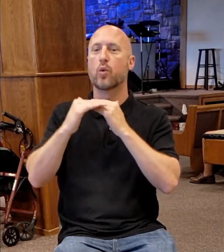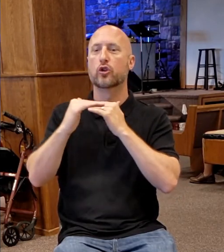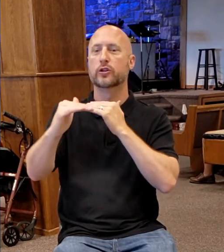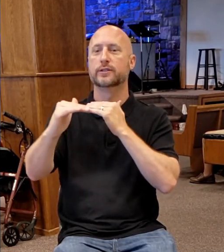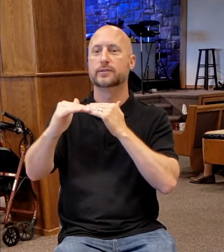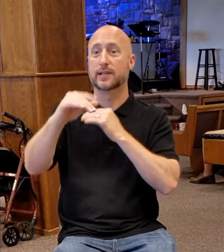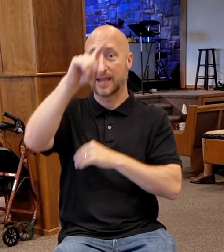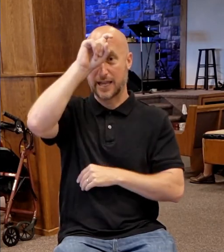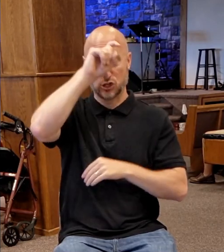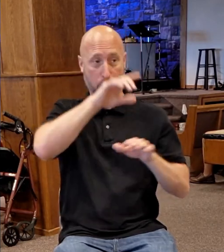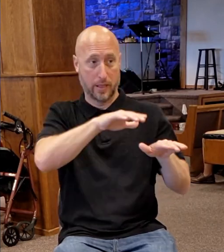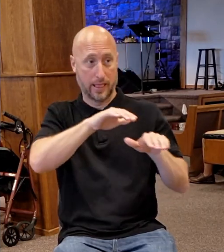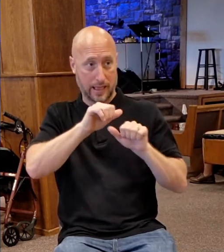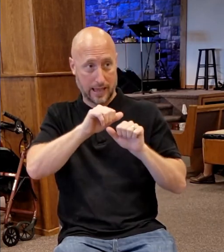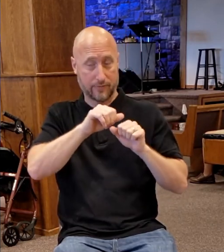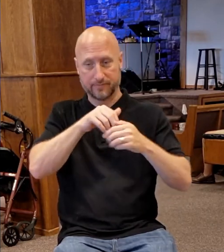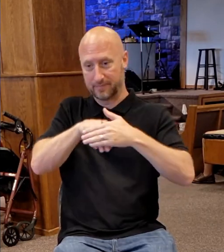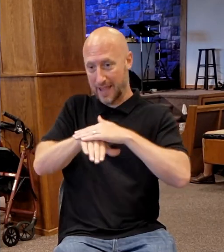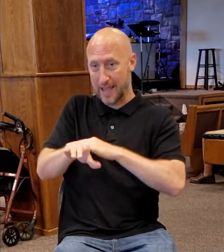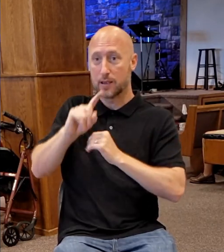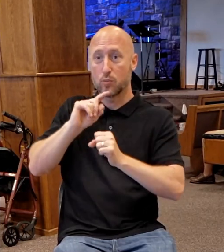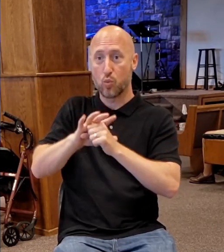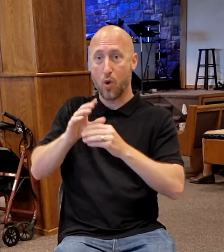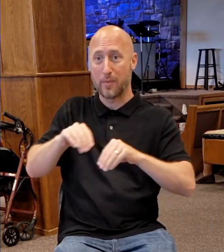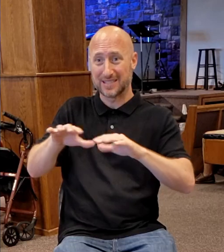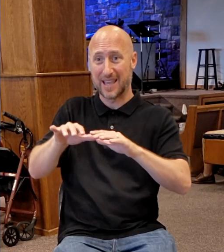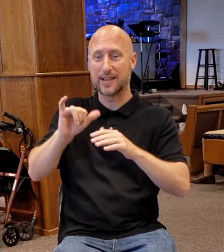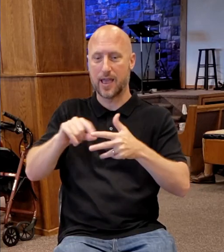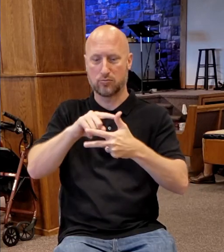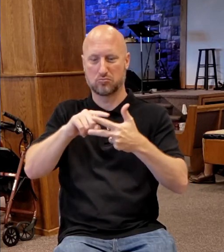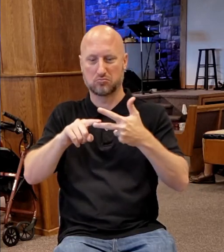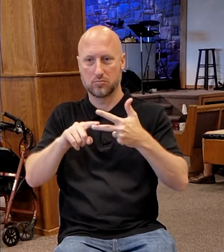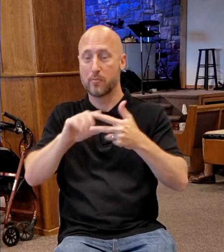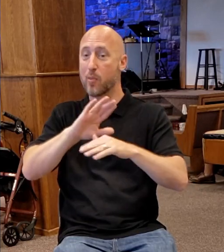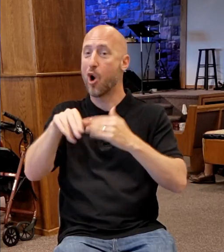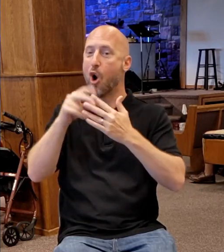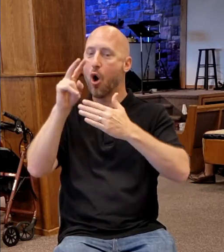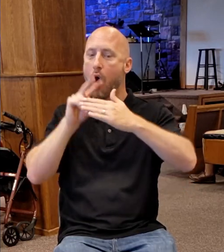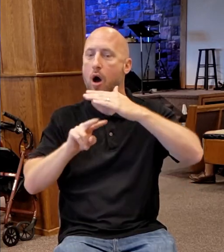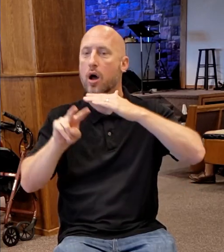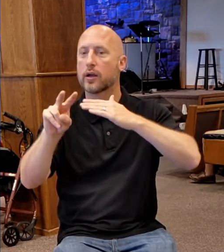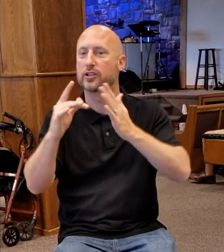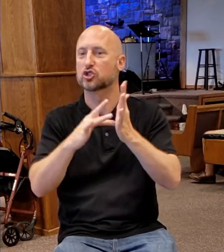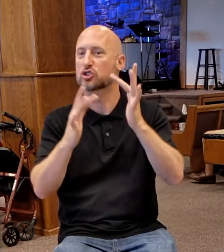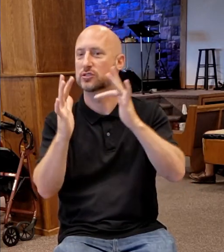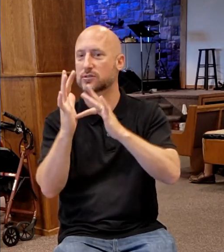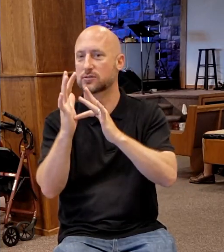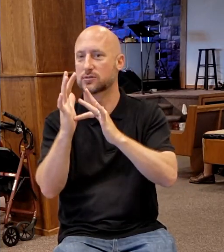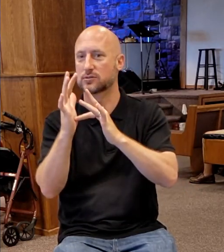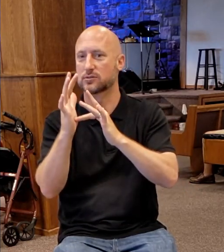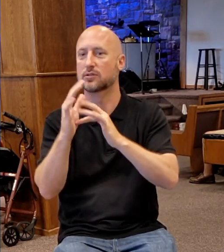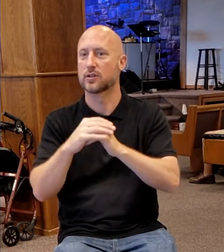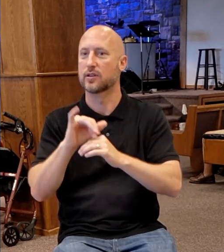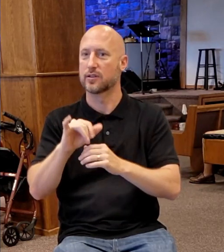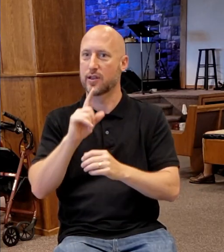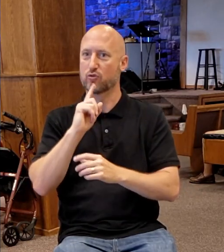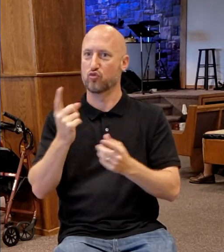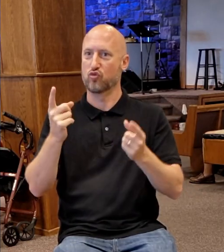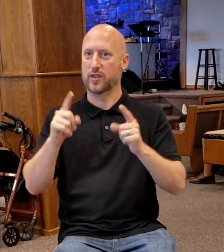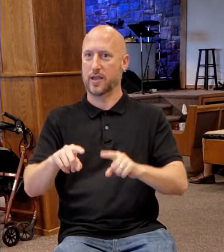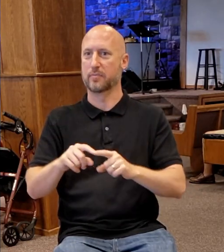land, which is prophetic. All of these are prophetic. It's looking forward to that day when that is realized.